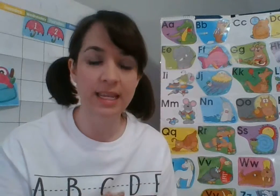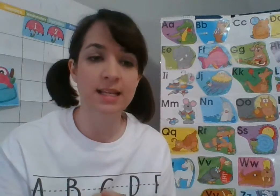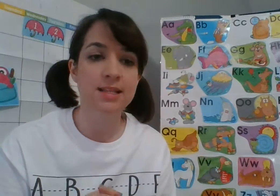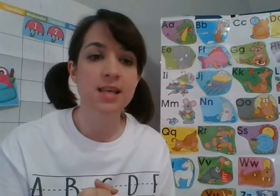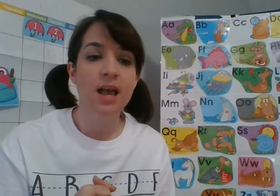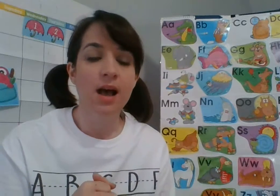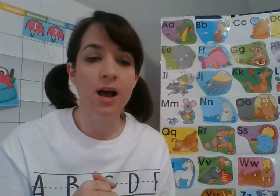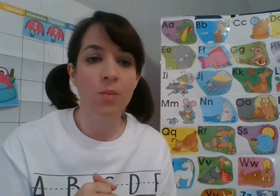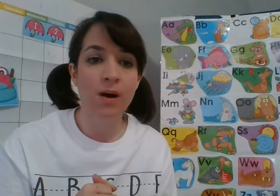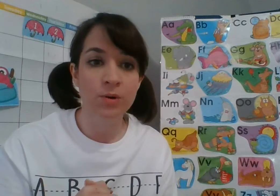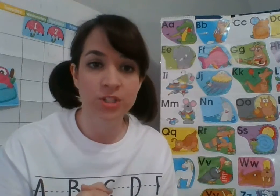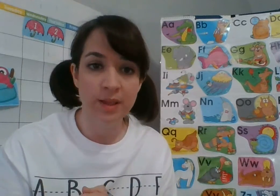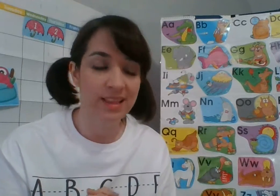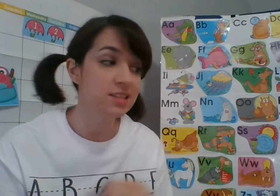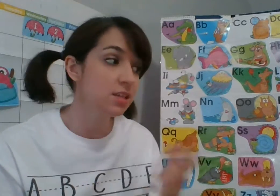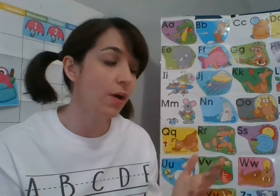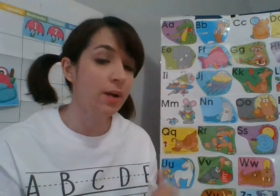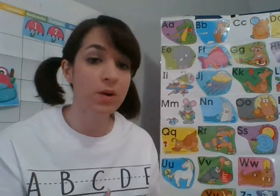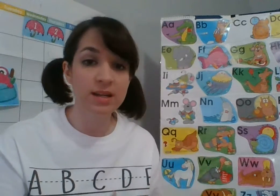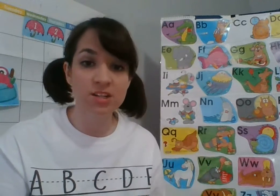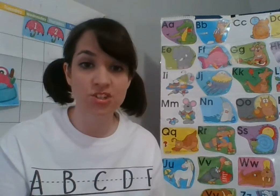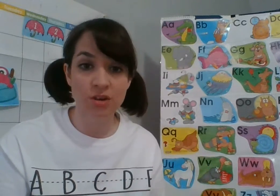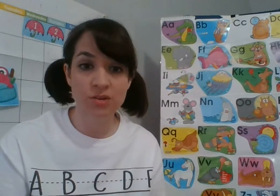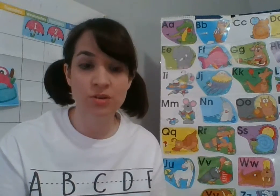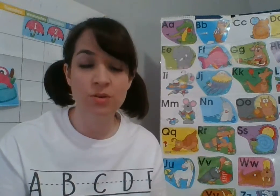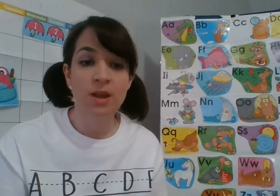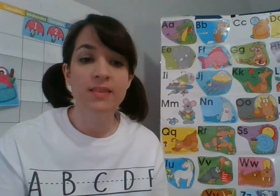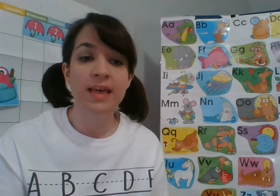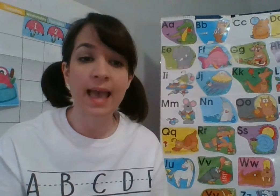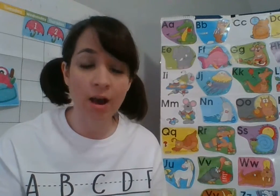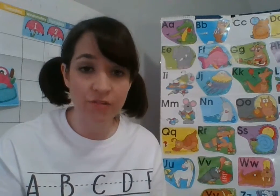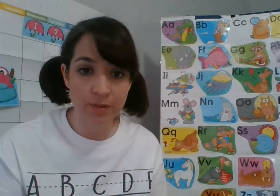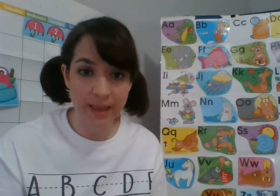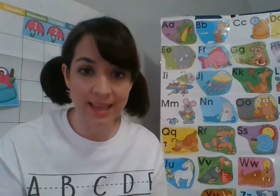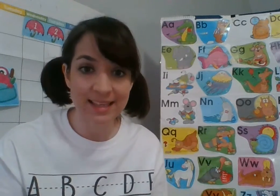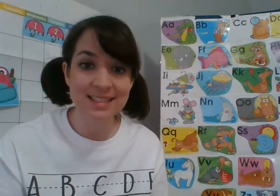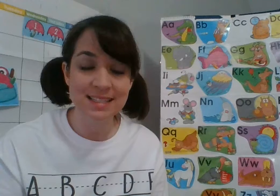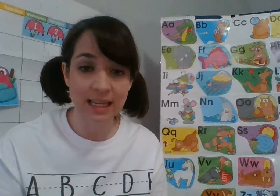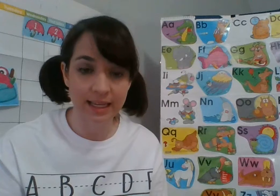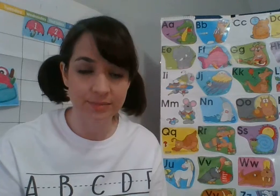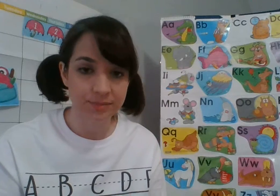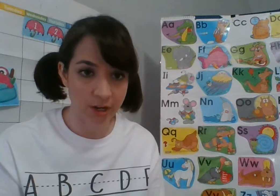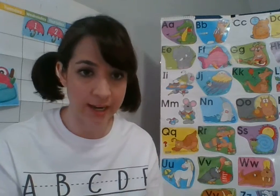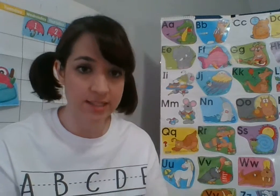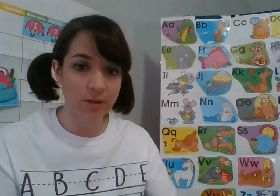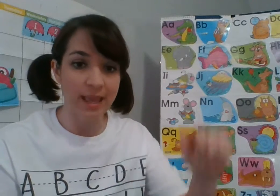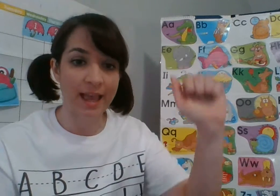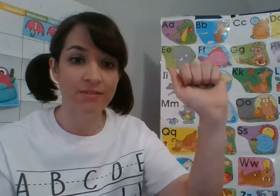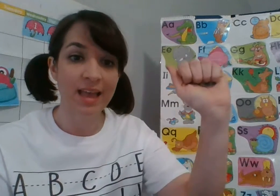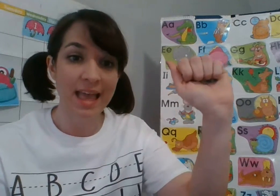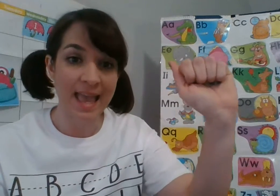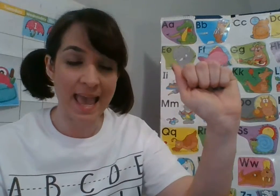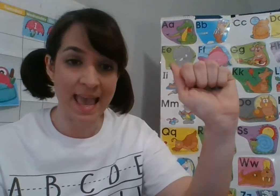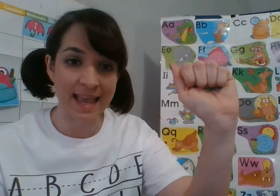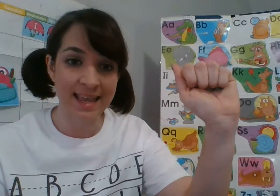hands while we're doing things. So I wanted to show you the alphabet in sign. All right, so we have A,